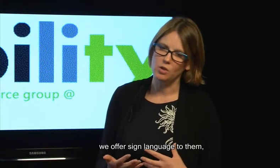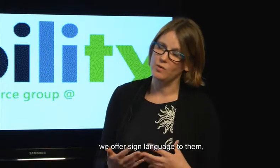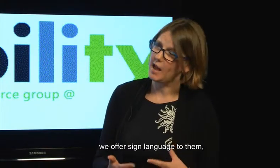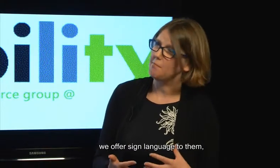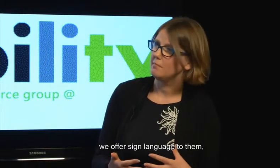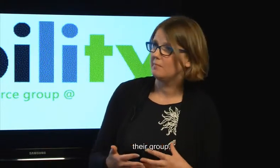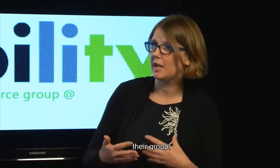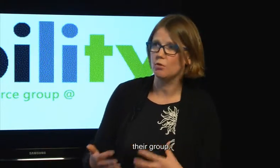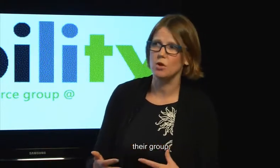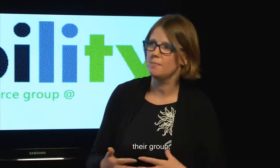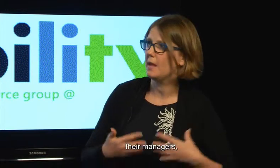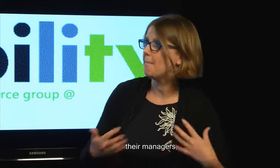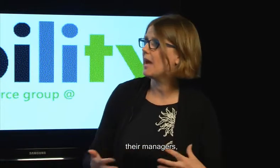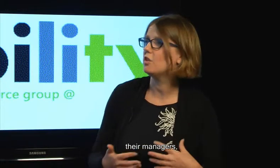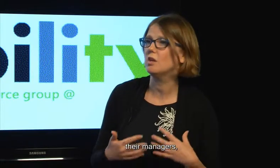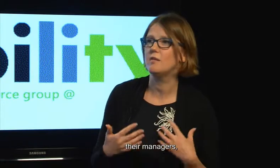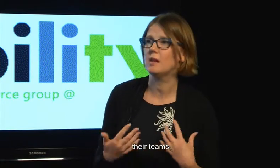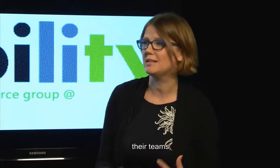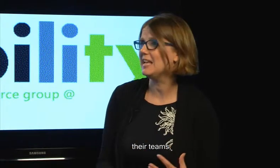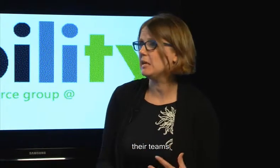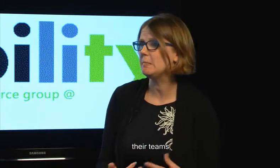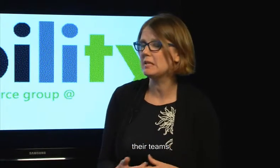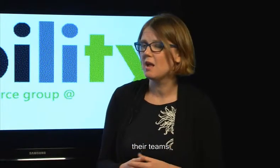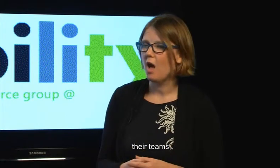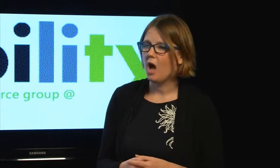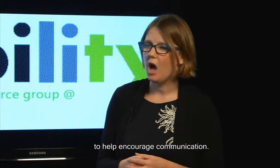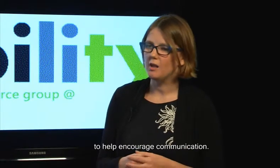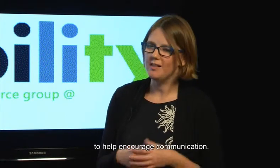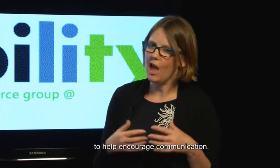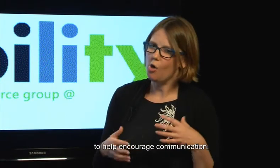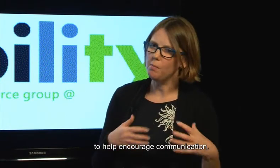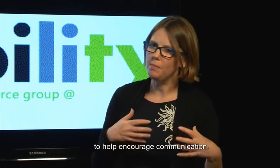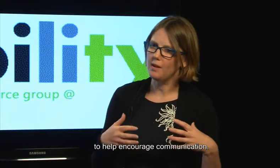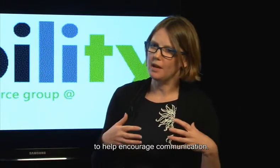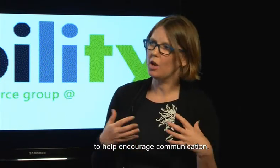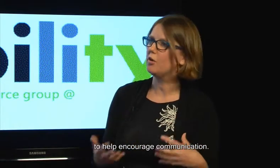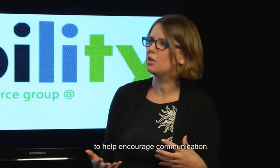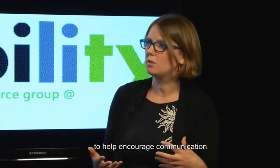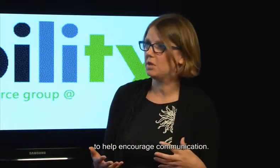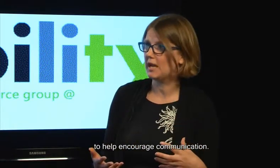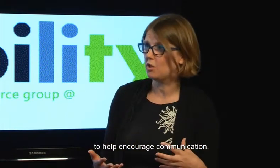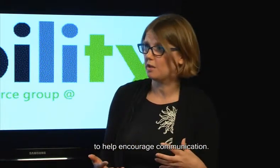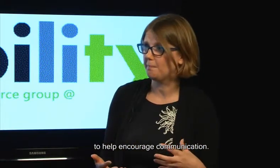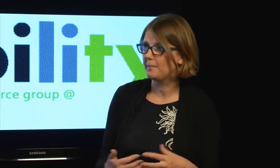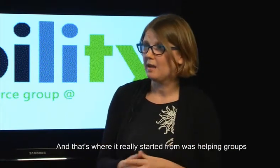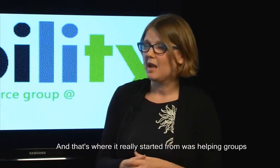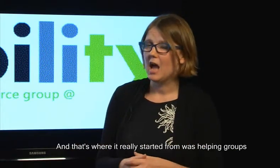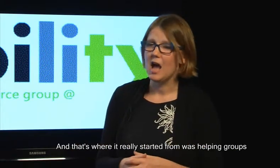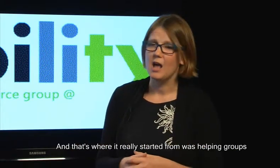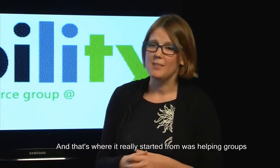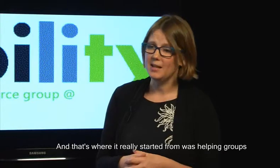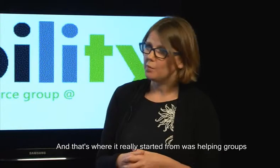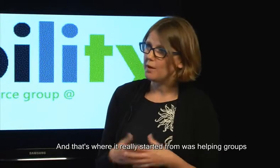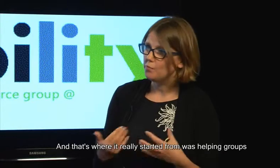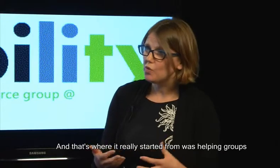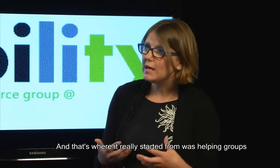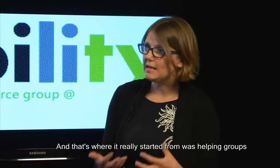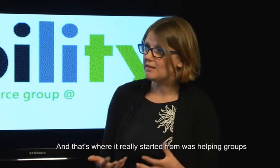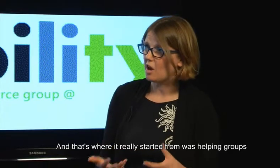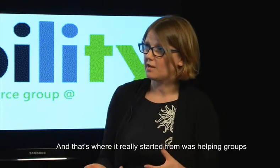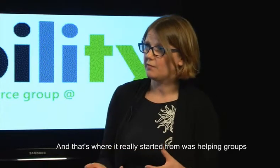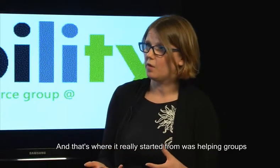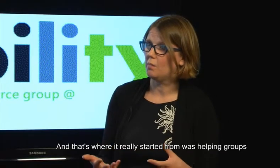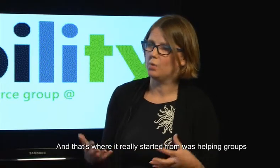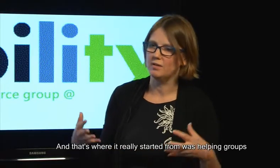language to them their group their manager their teams to help encourage communication and that's where it